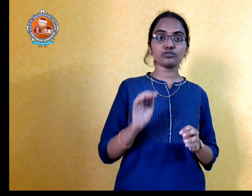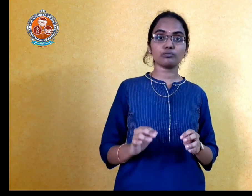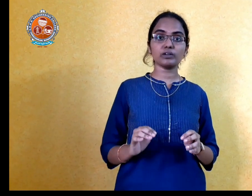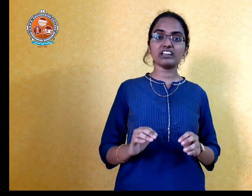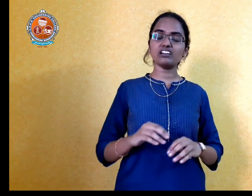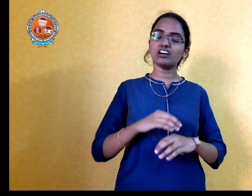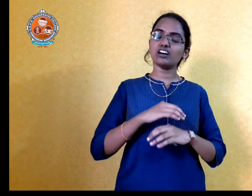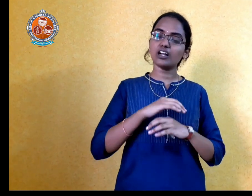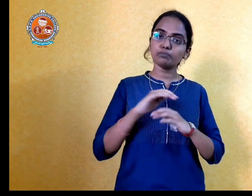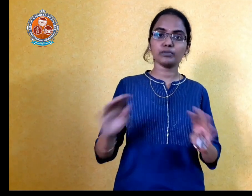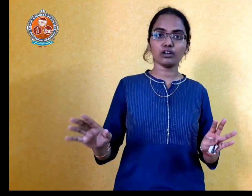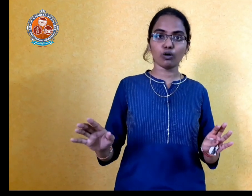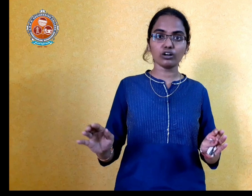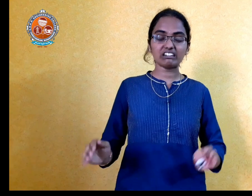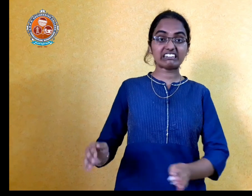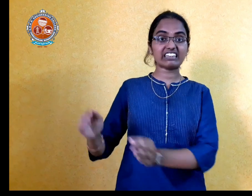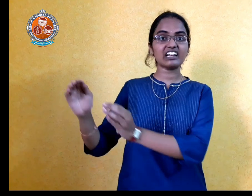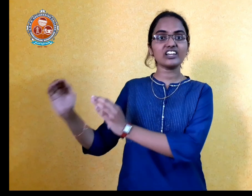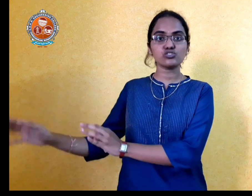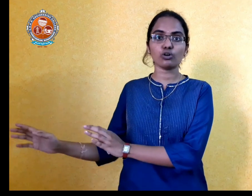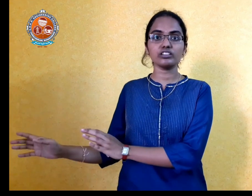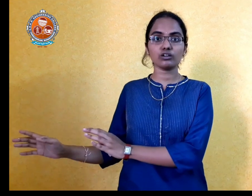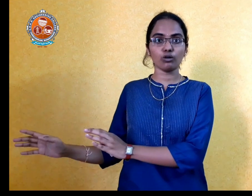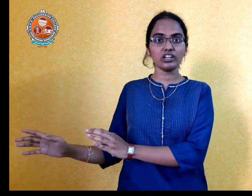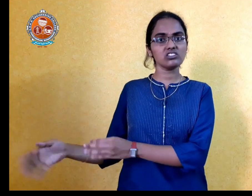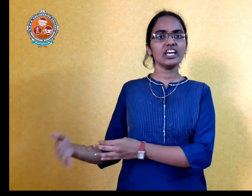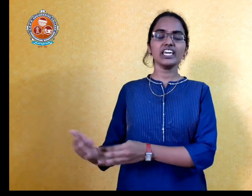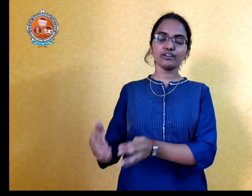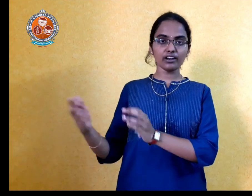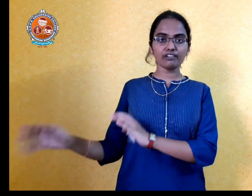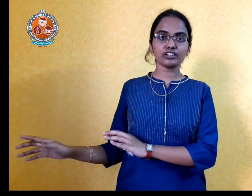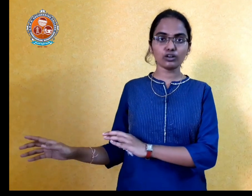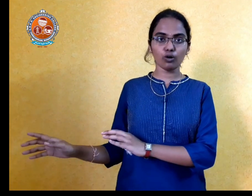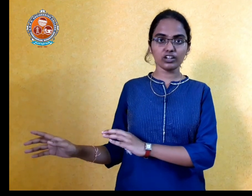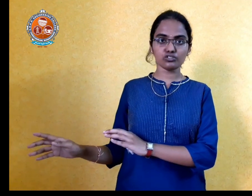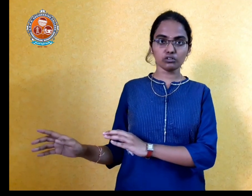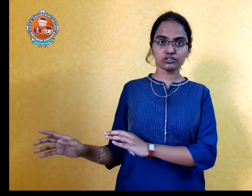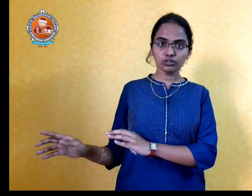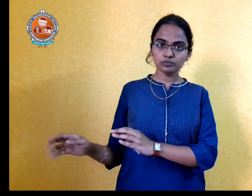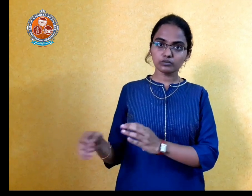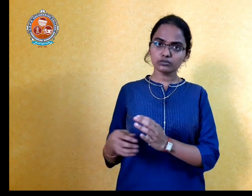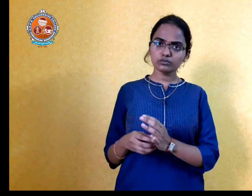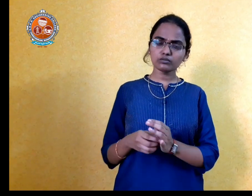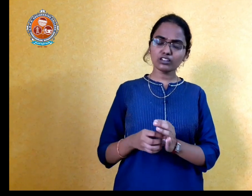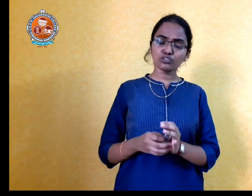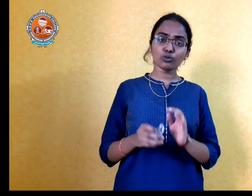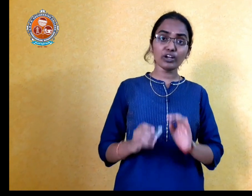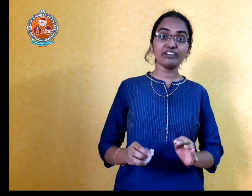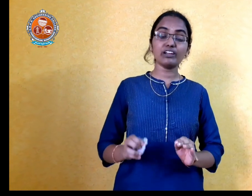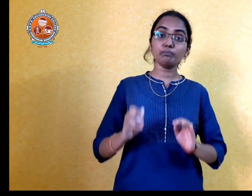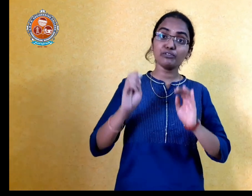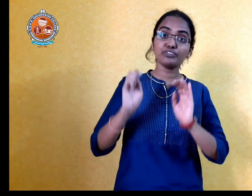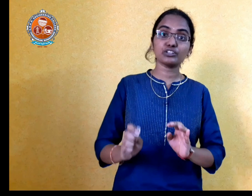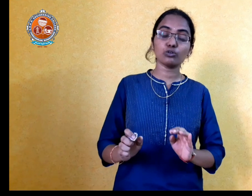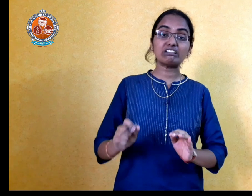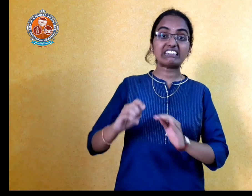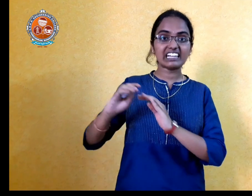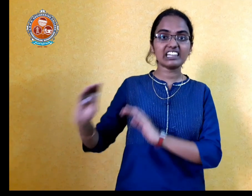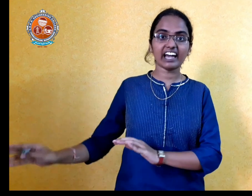with me, he helped me a lot till I joined the college, even after the college also. So, he will be with you till the